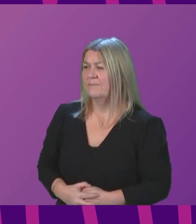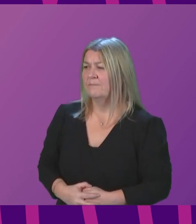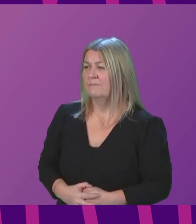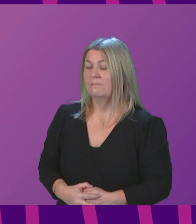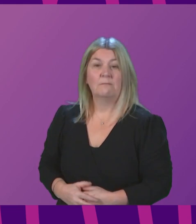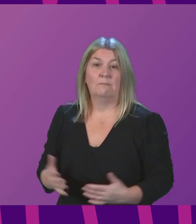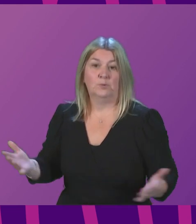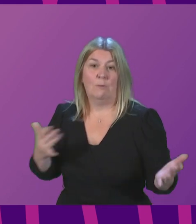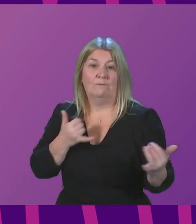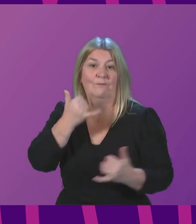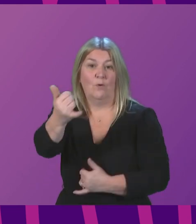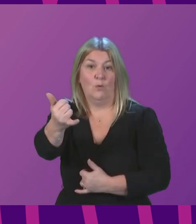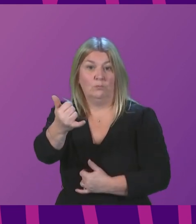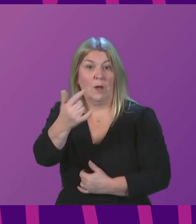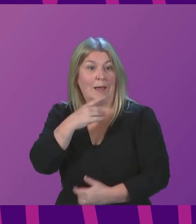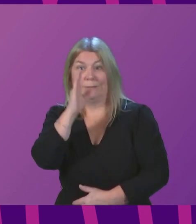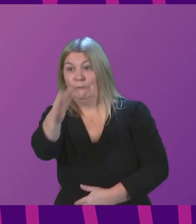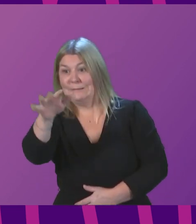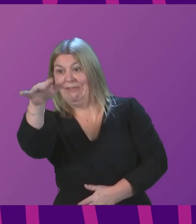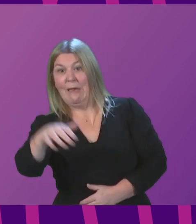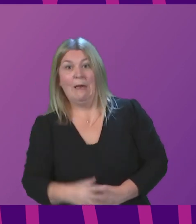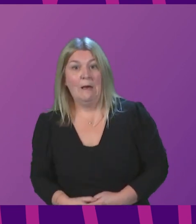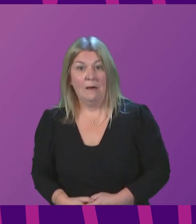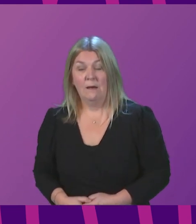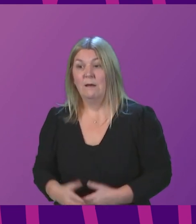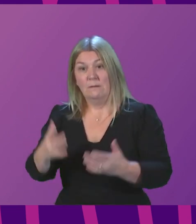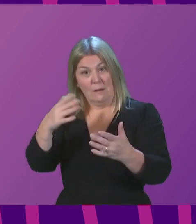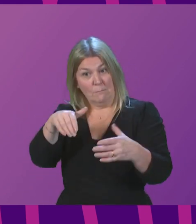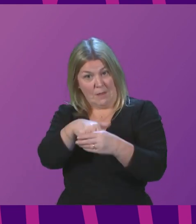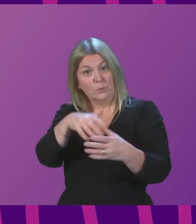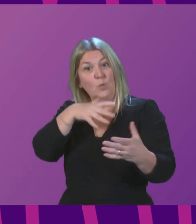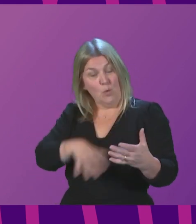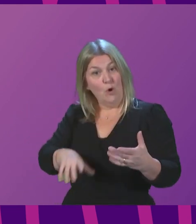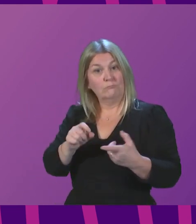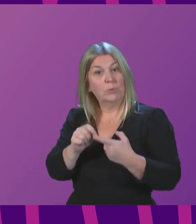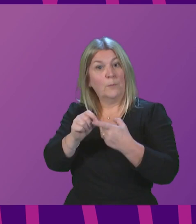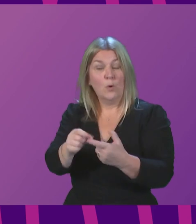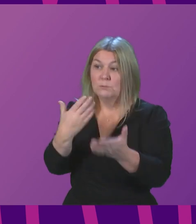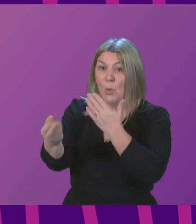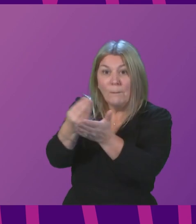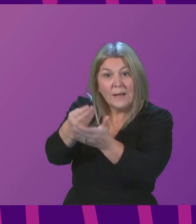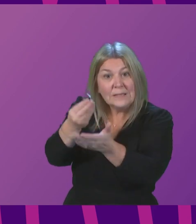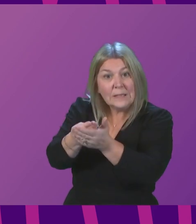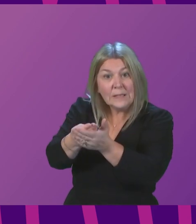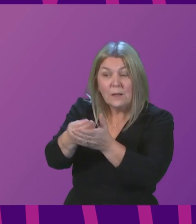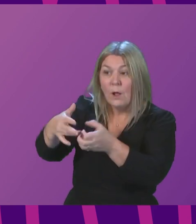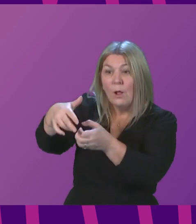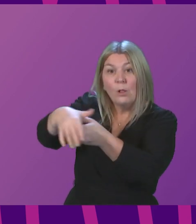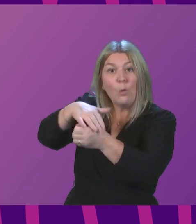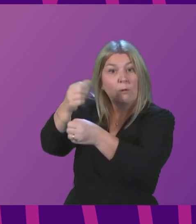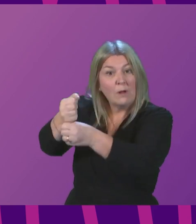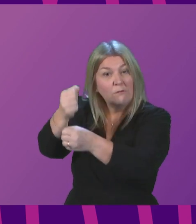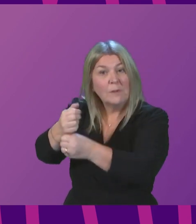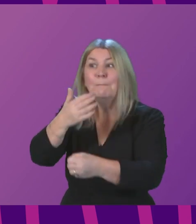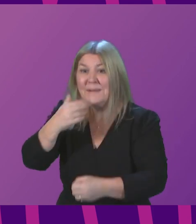say it directly to him across the chamber. If the Conservatives want to propose more money for local government in the next stage of the budget, then they can come